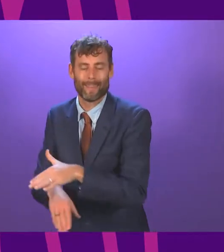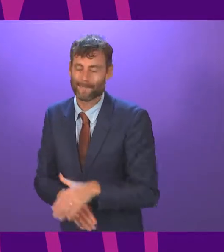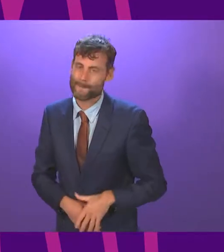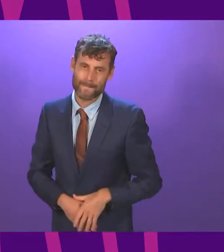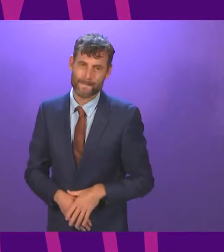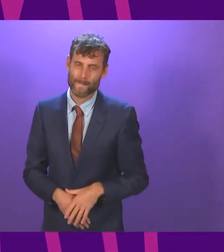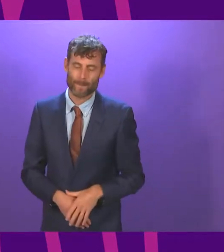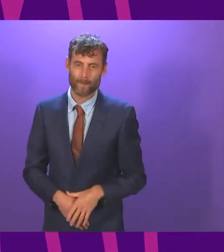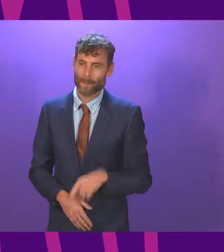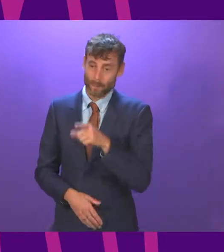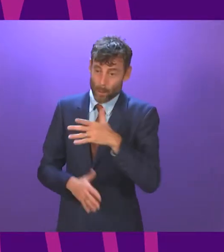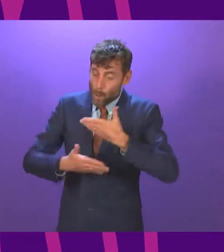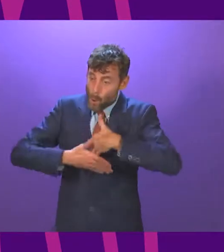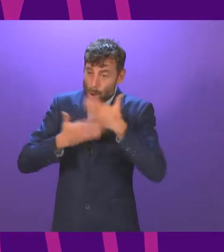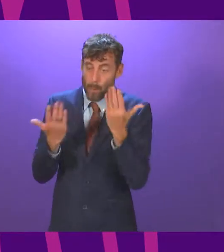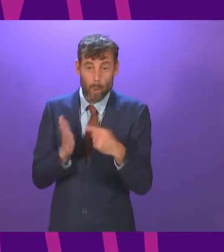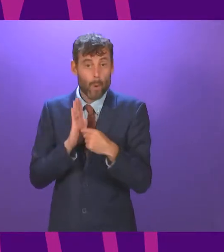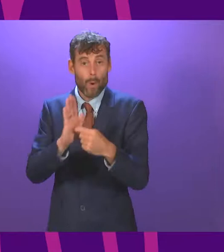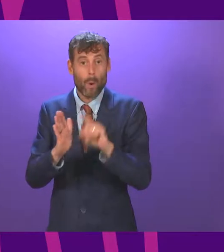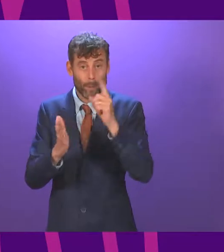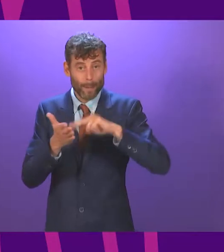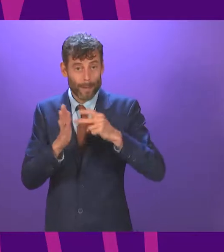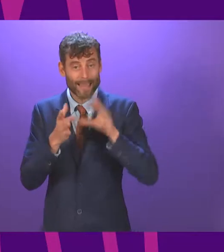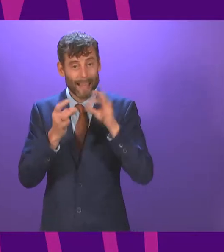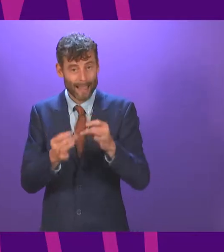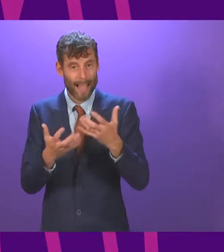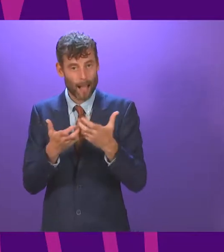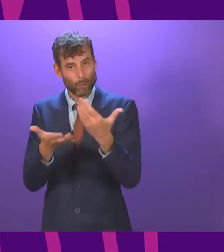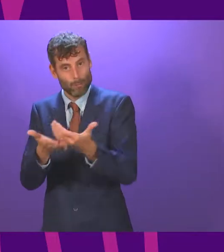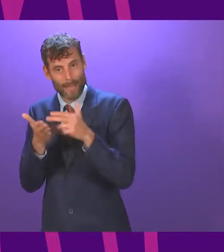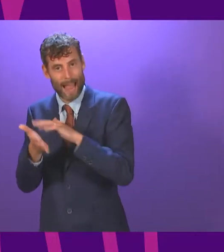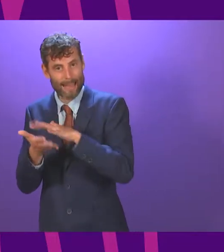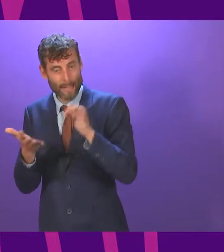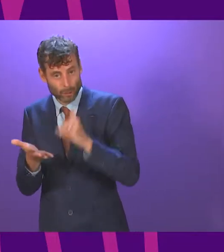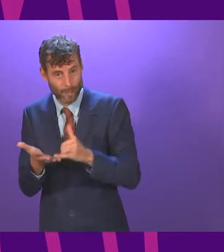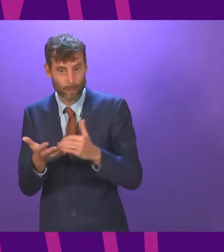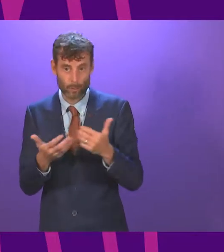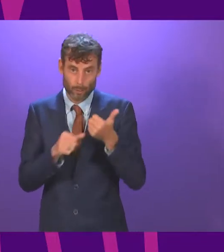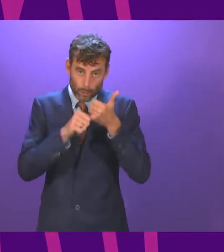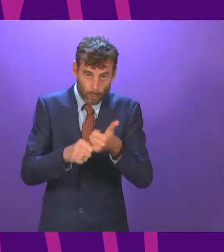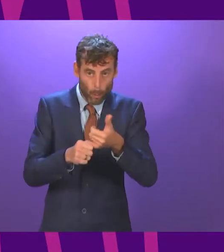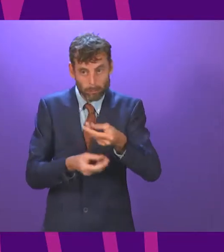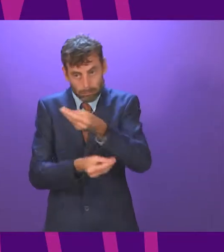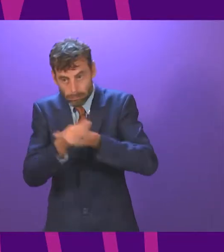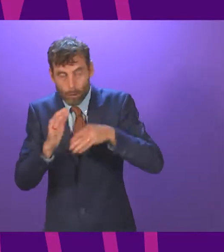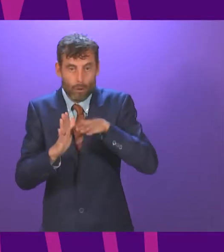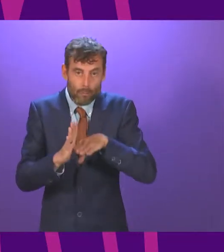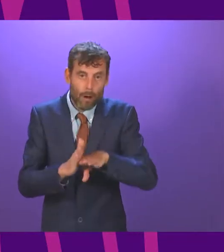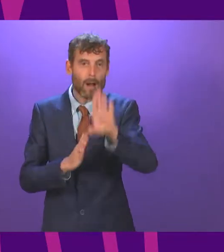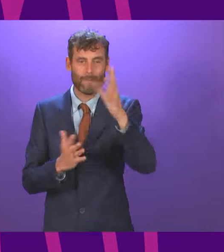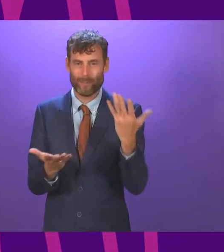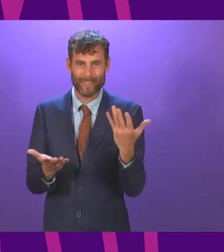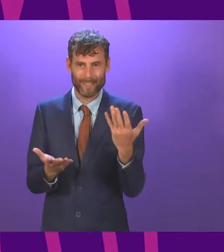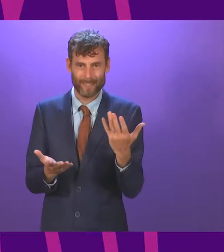our national recovery, protects the NHS and properly funds local government to ensure that all of our